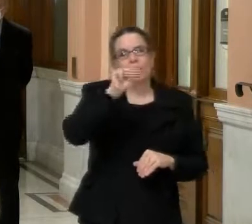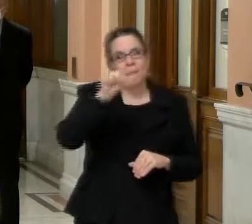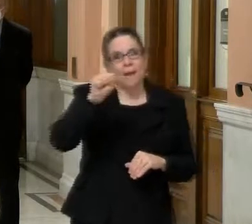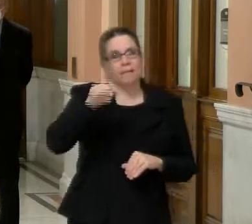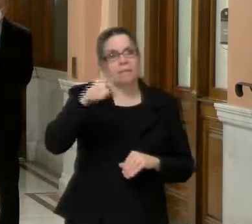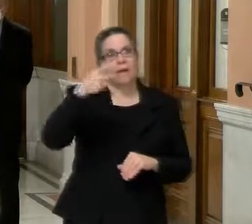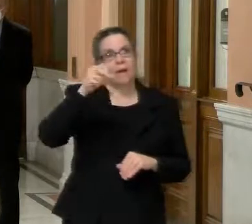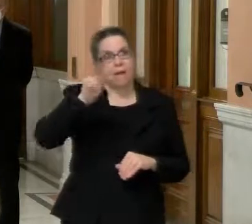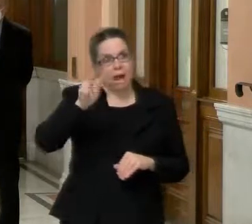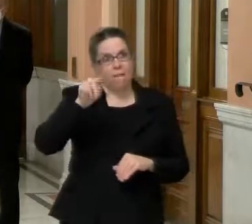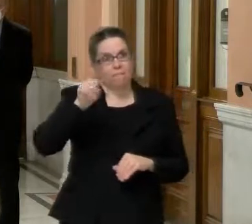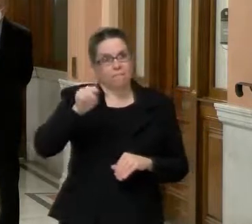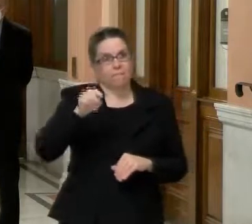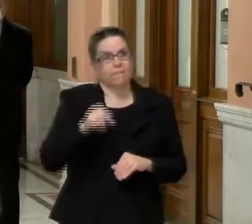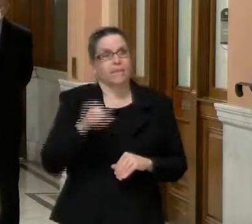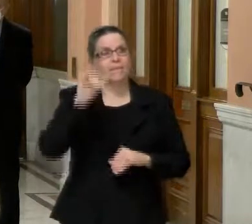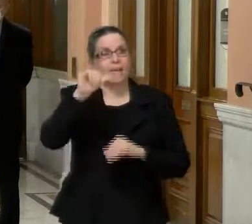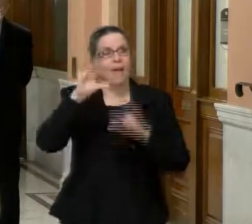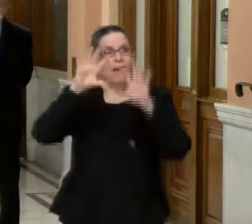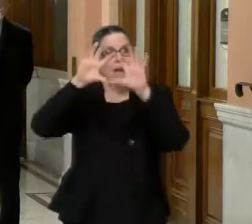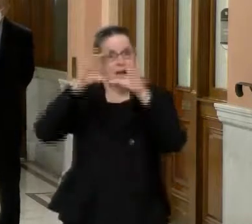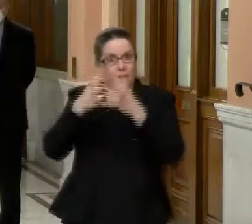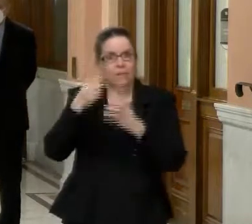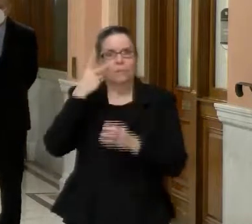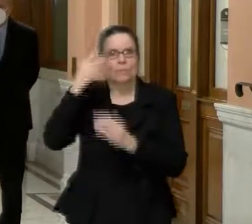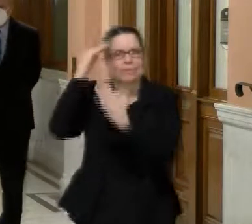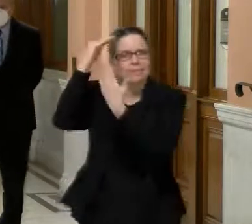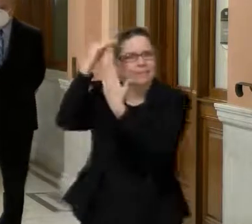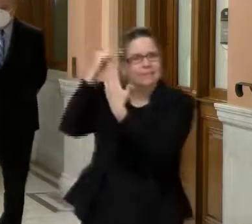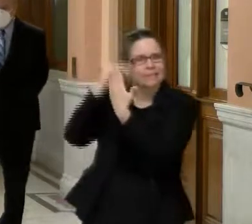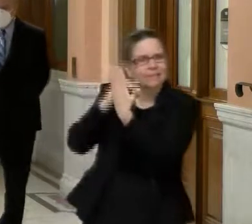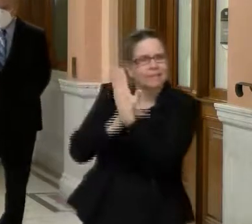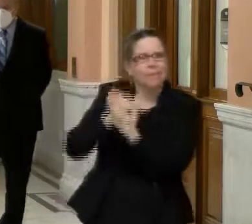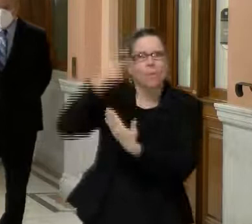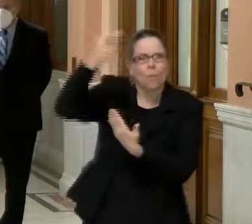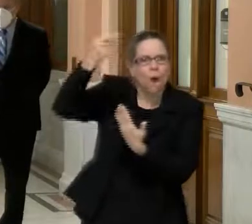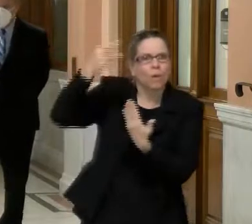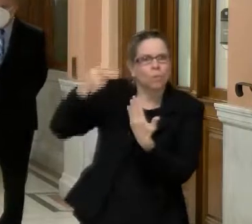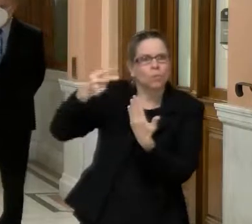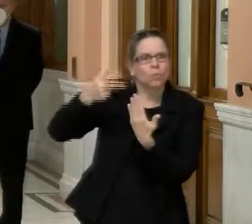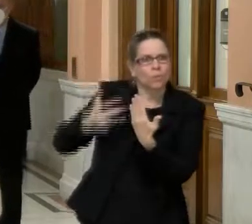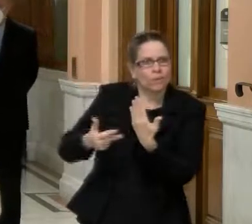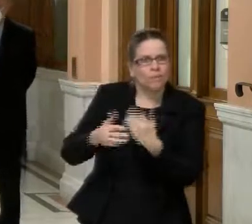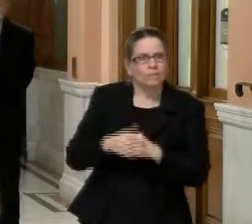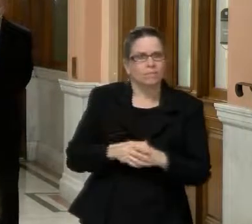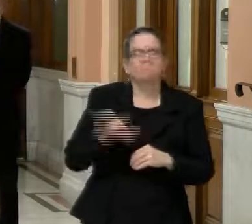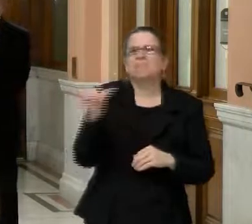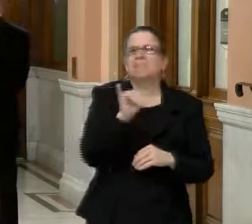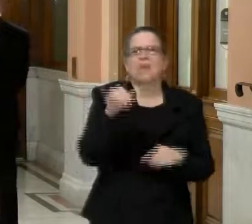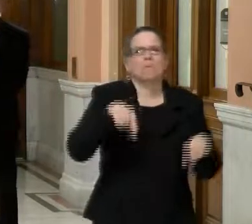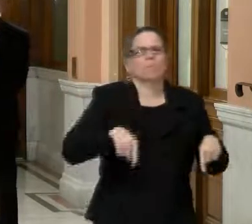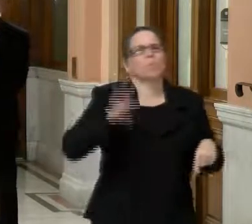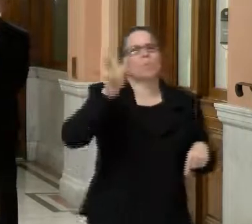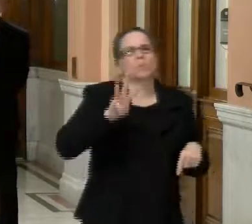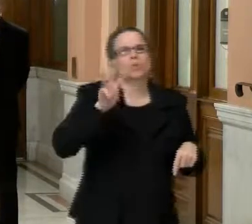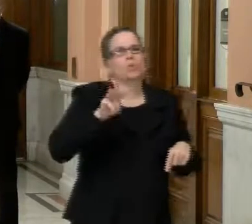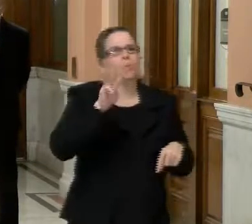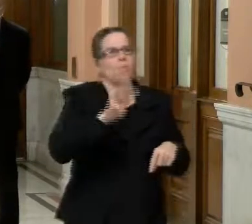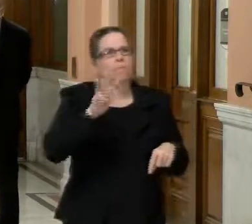particular category and see where it fits in. Uh, you can also visit the city's website, uh, which is, uh,